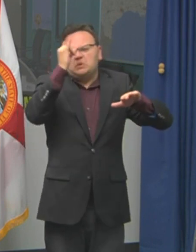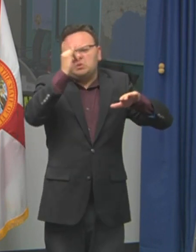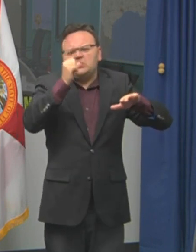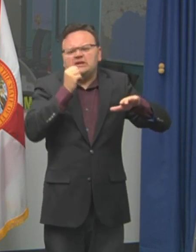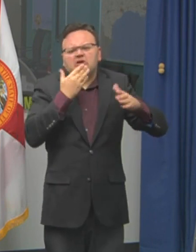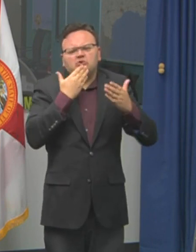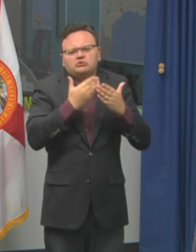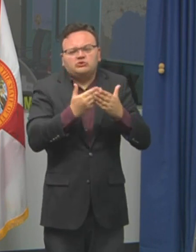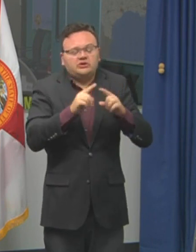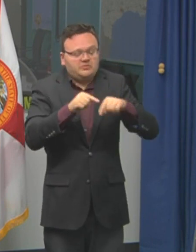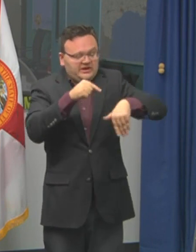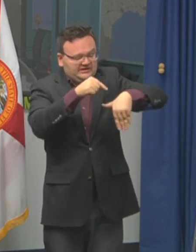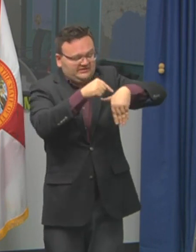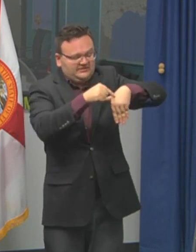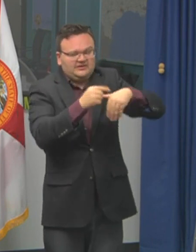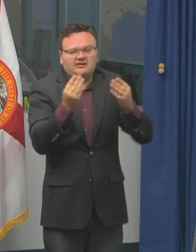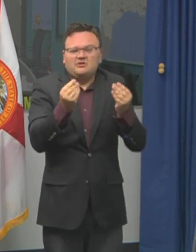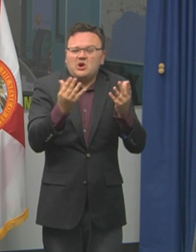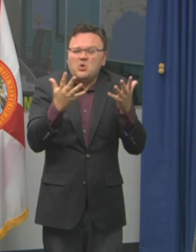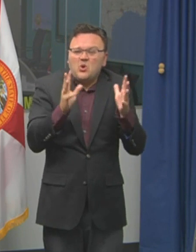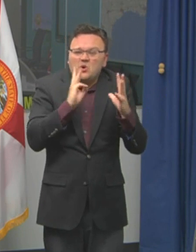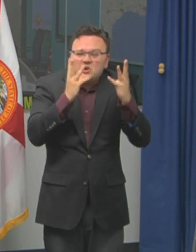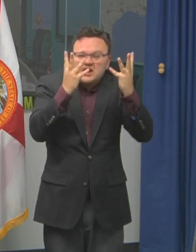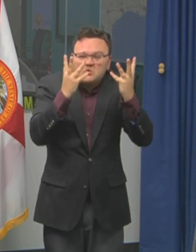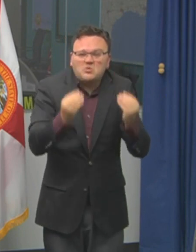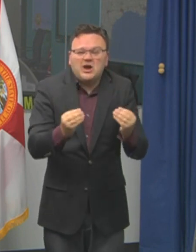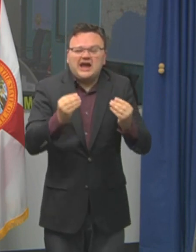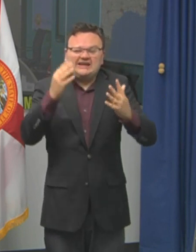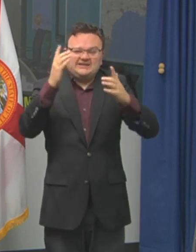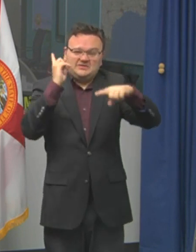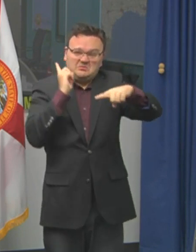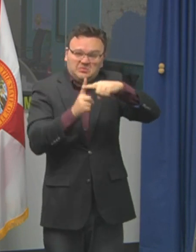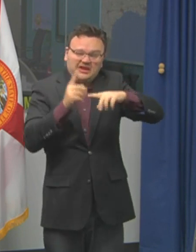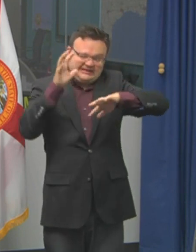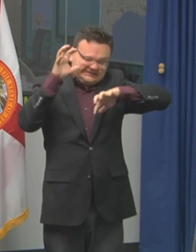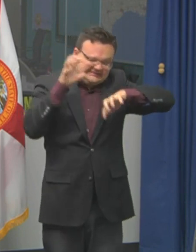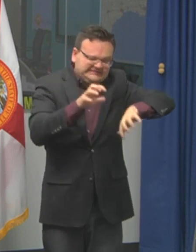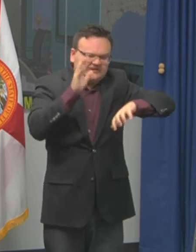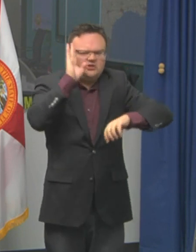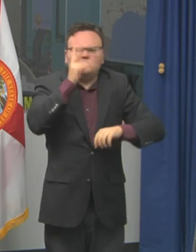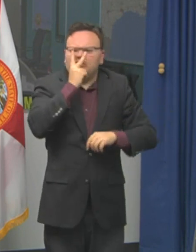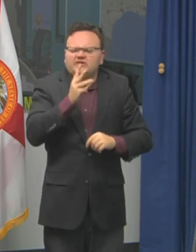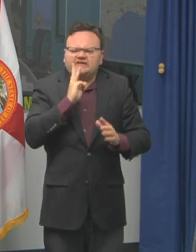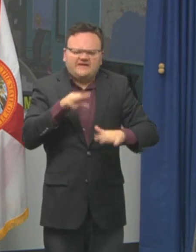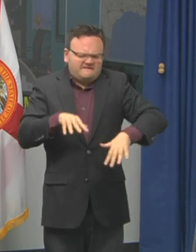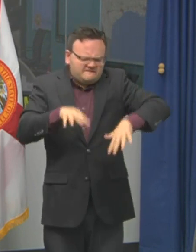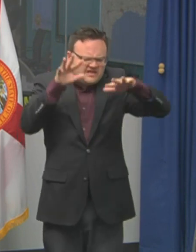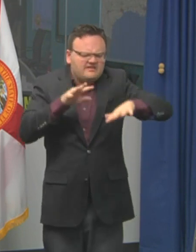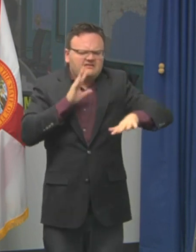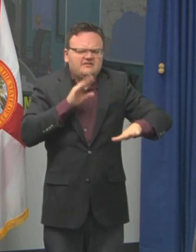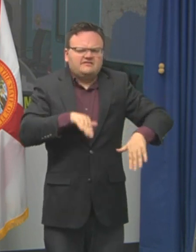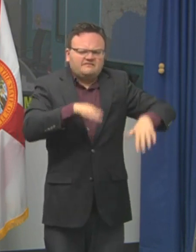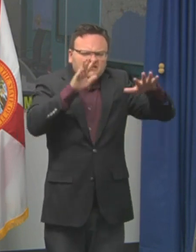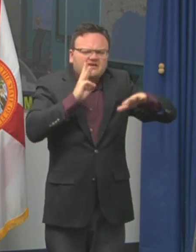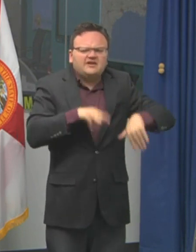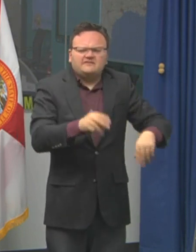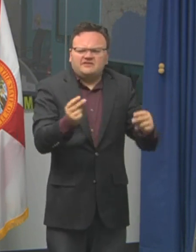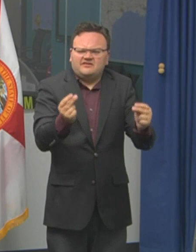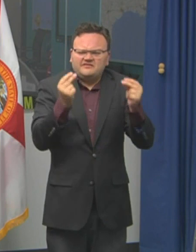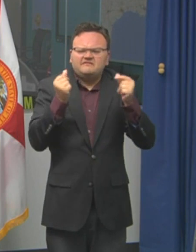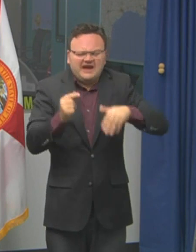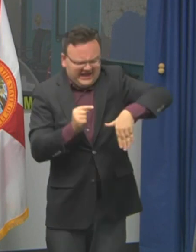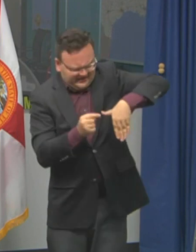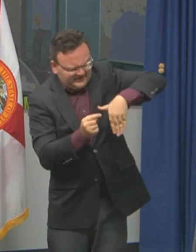ground with even more rain, you will see flash flooding conditions in many